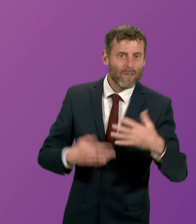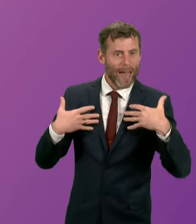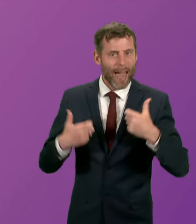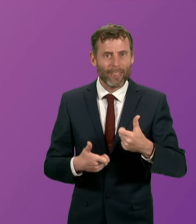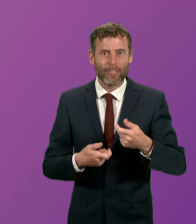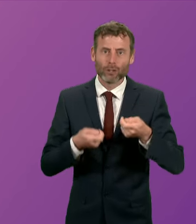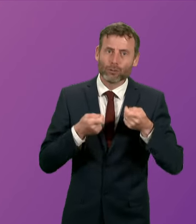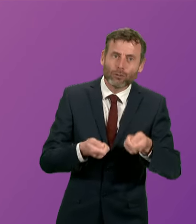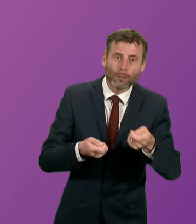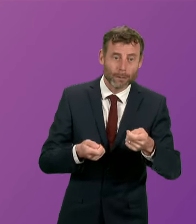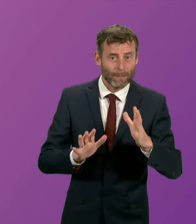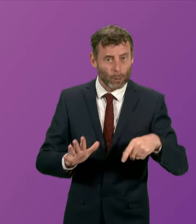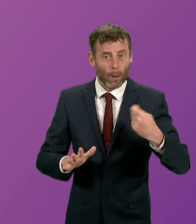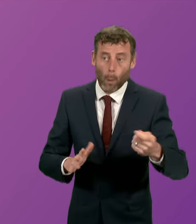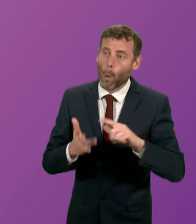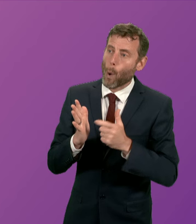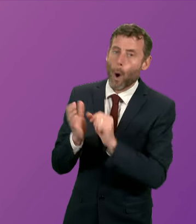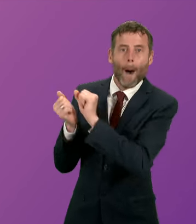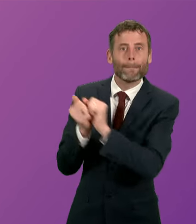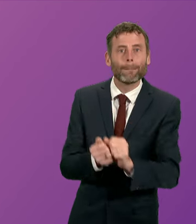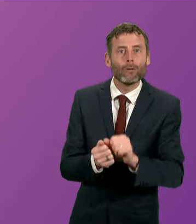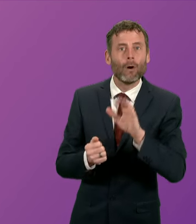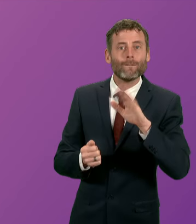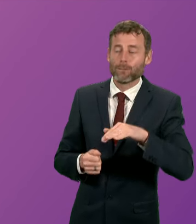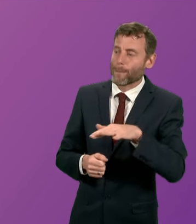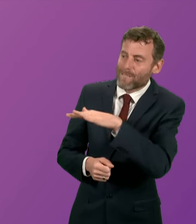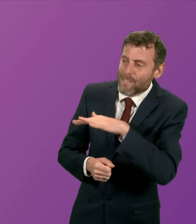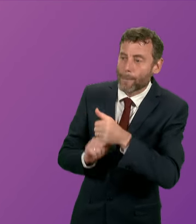for their own treatment? First Minister. Well, obviously,